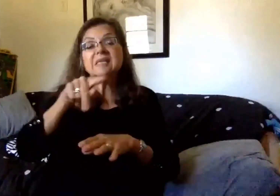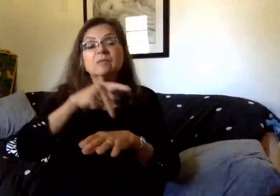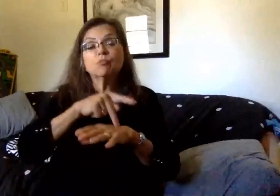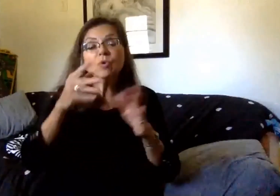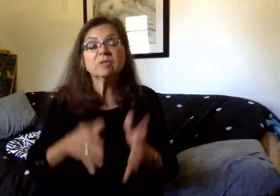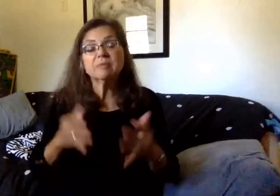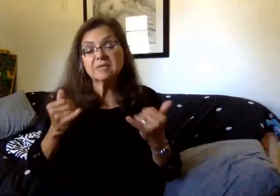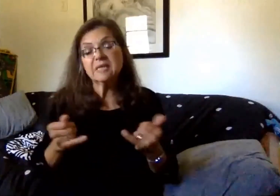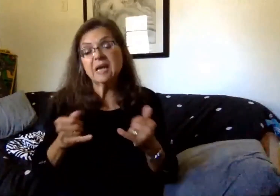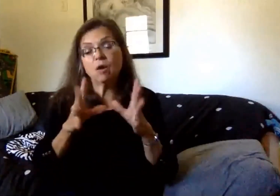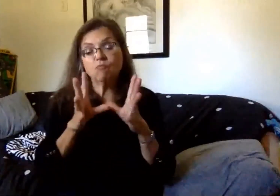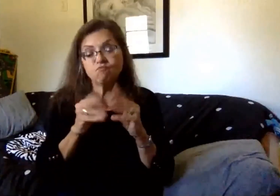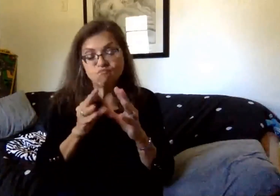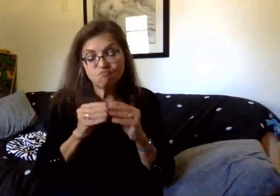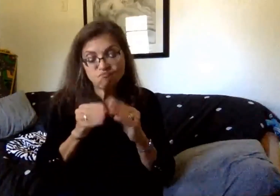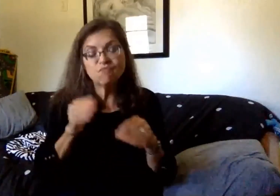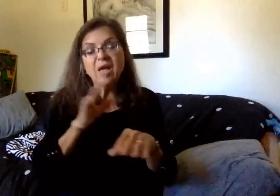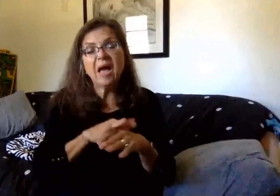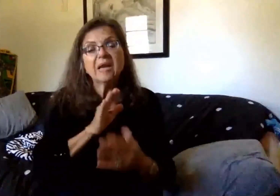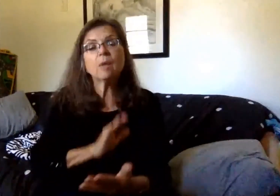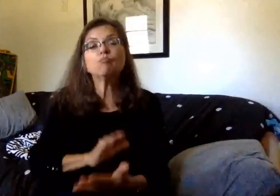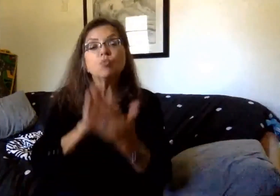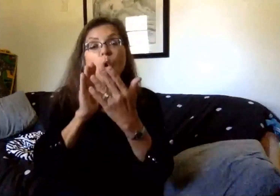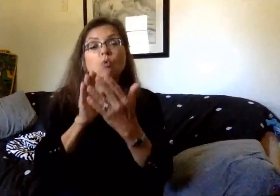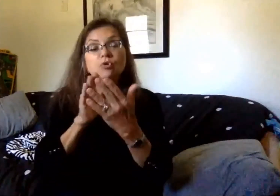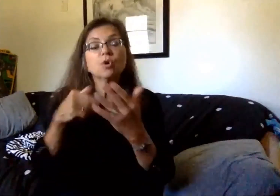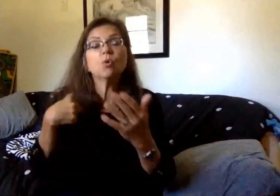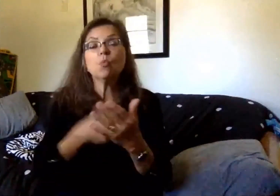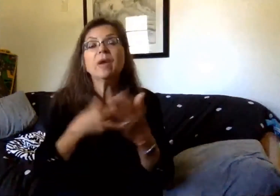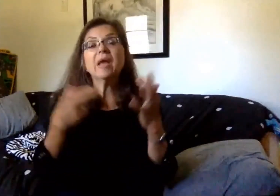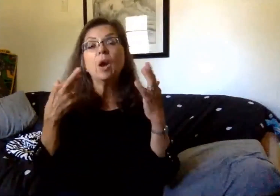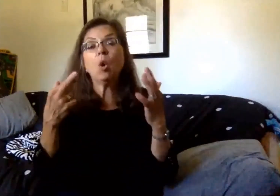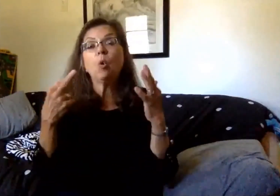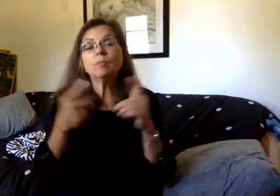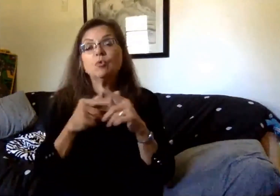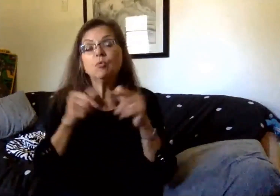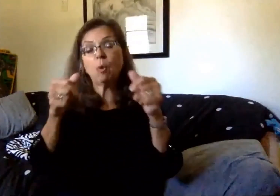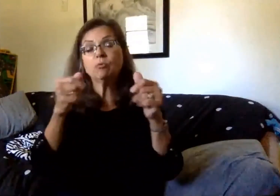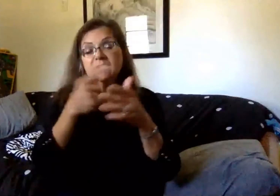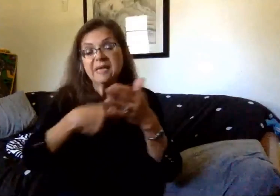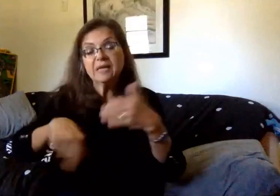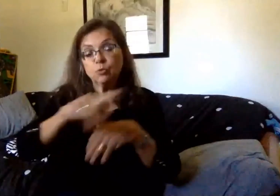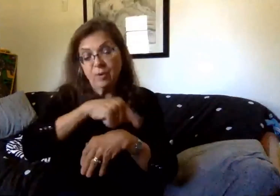on a common approach and our hope is to post this next week.